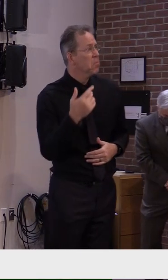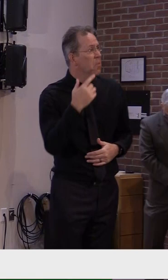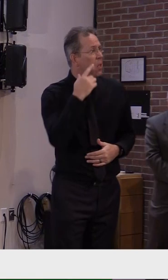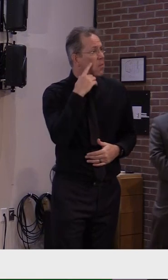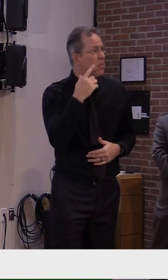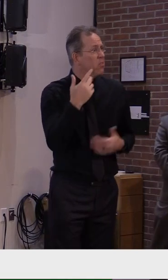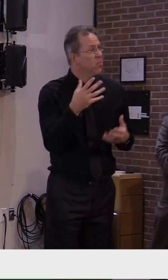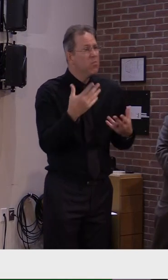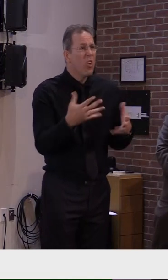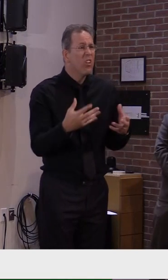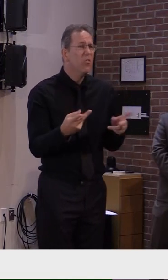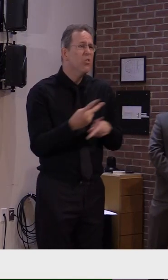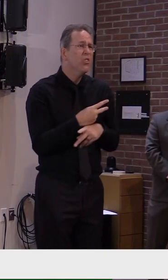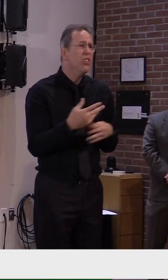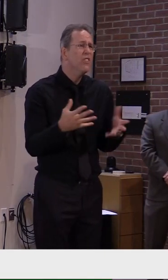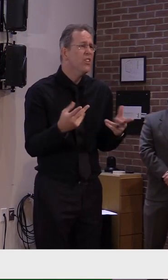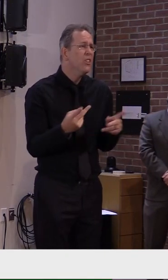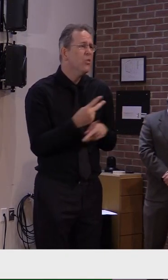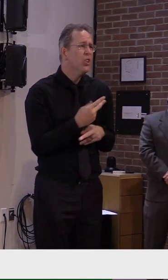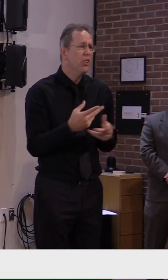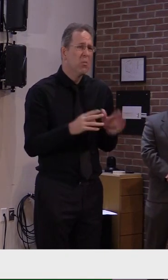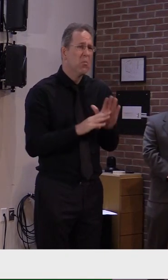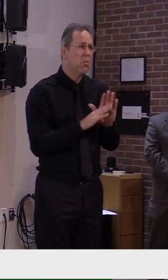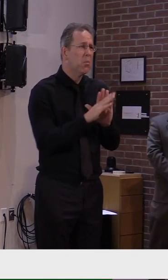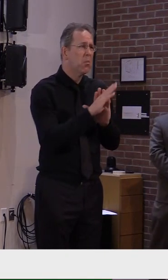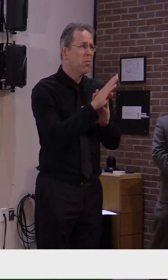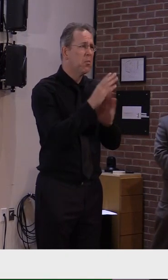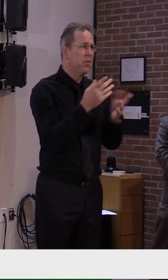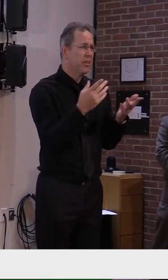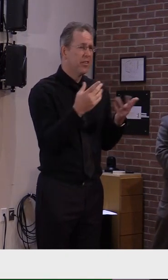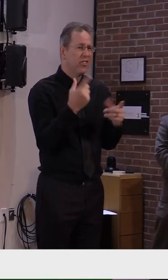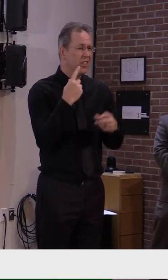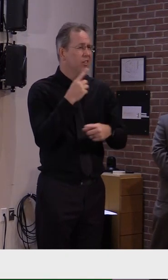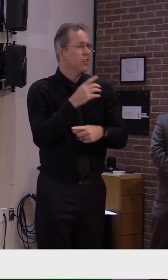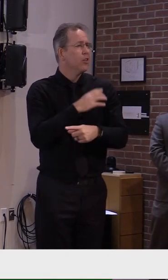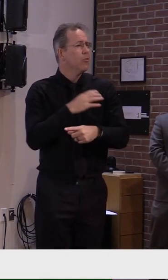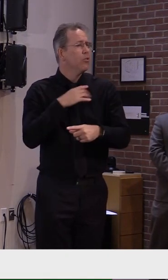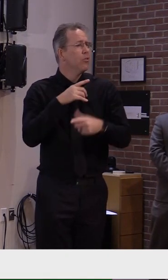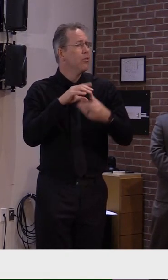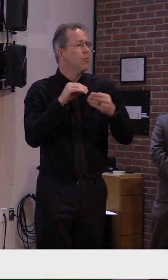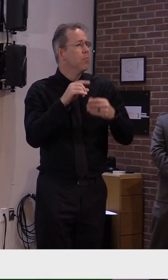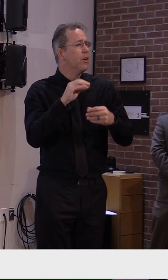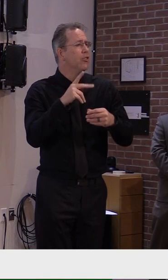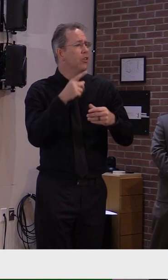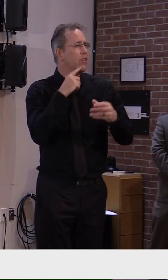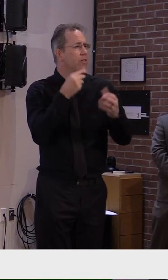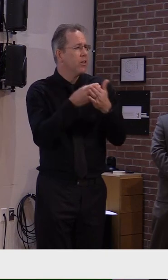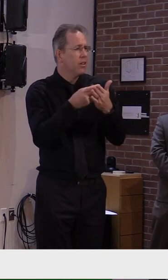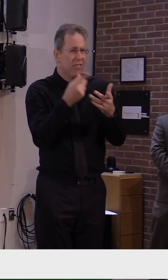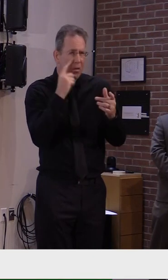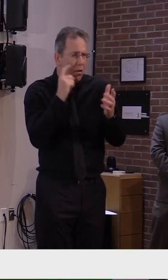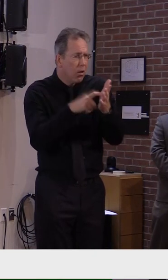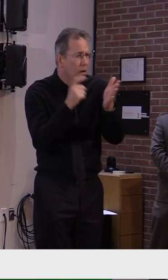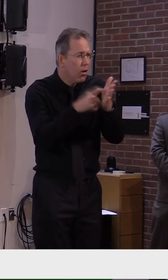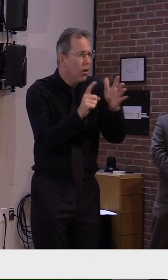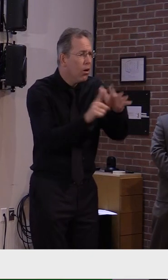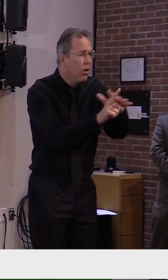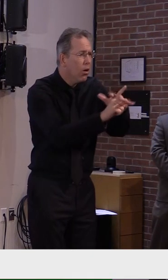modeling, we've exceeded the number of cases per day. Also, the number of cases, the dramatic rise